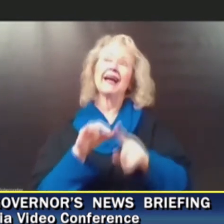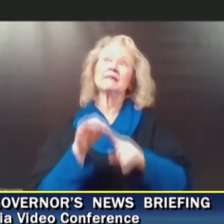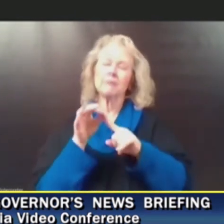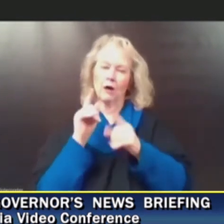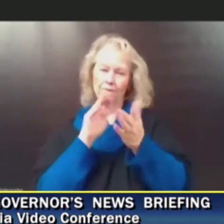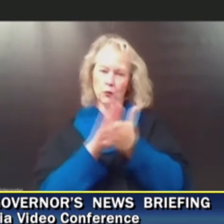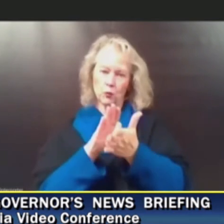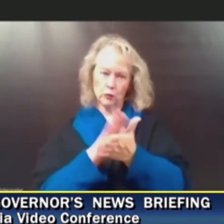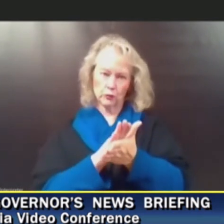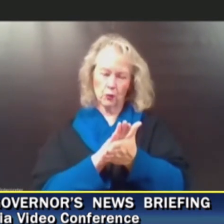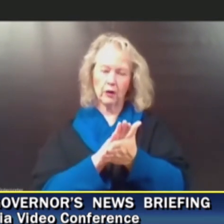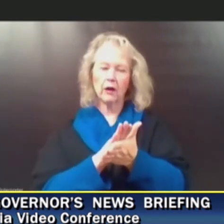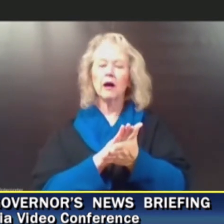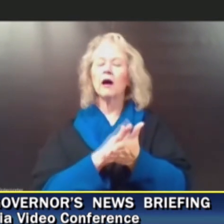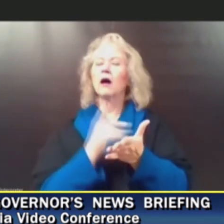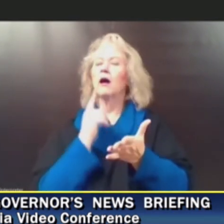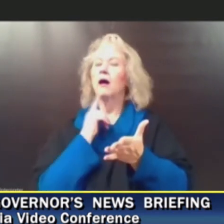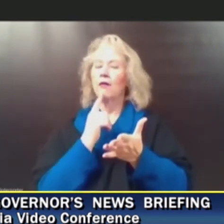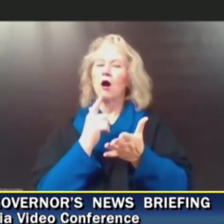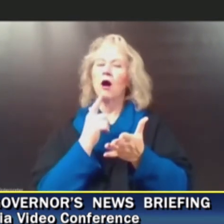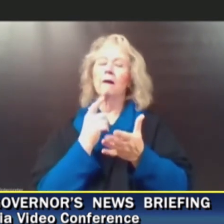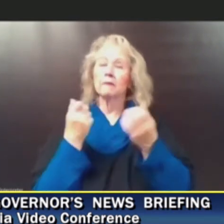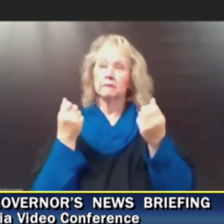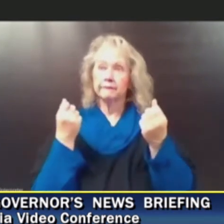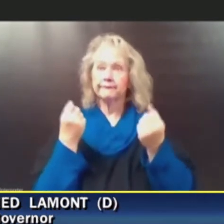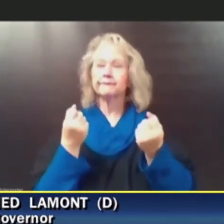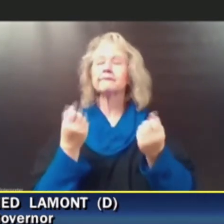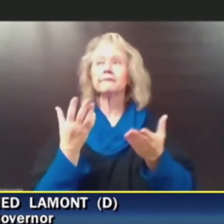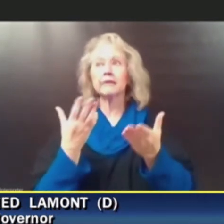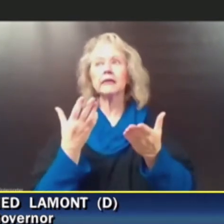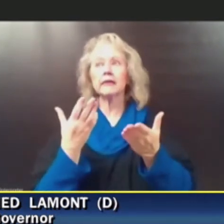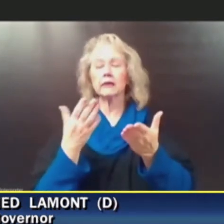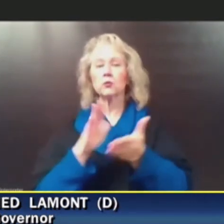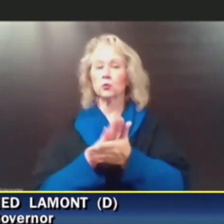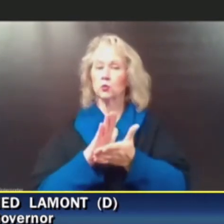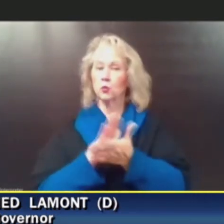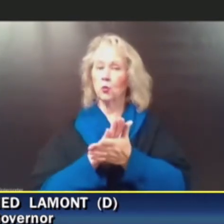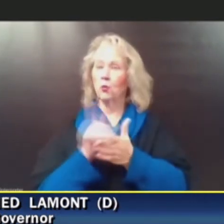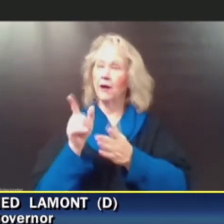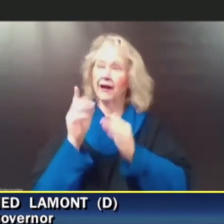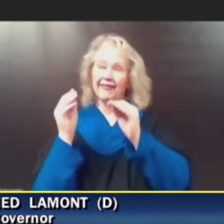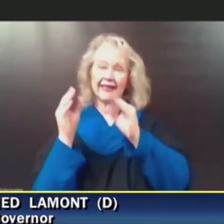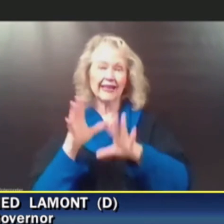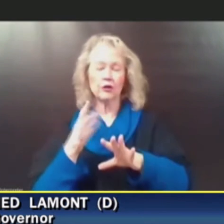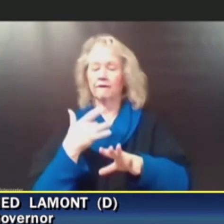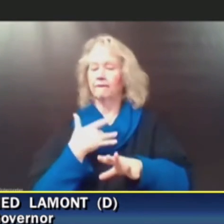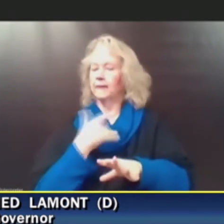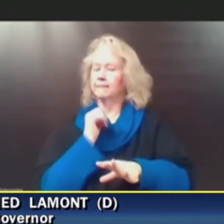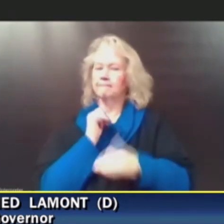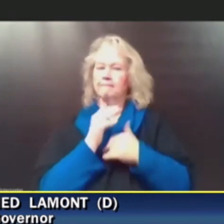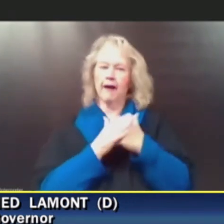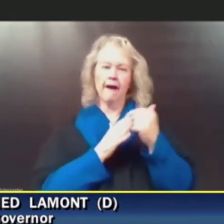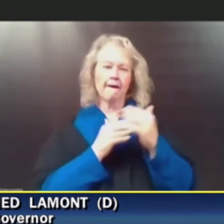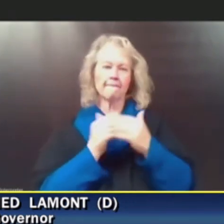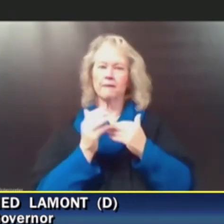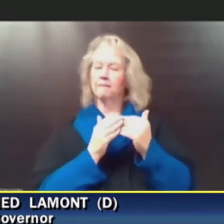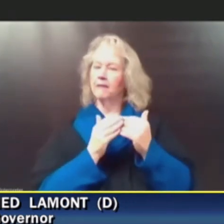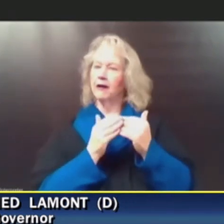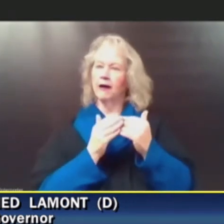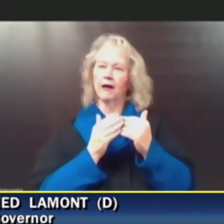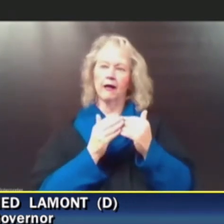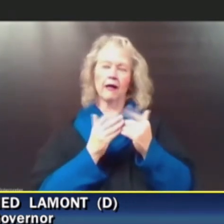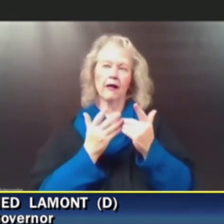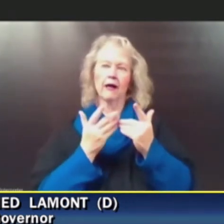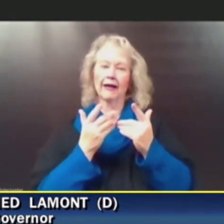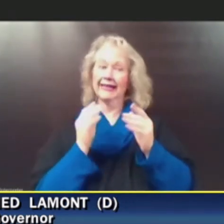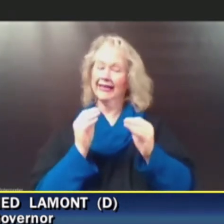I can tell you that there are a fair number of schools that where, you know, teachers may not feel as comfortable coming in unless they keep that mask mandate